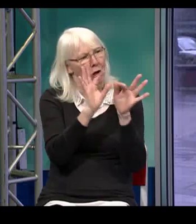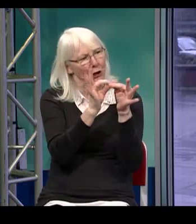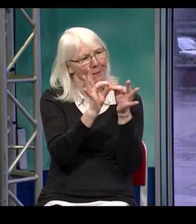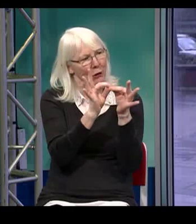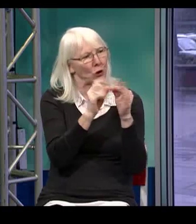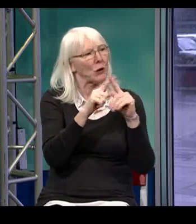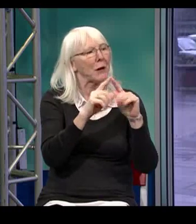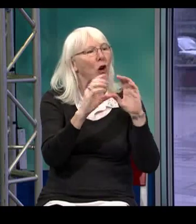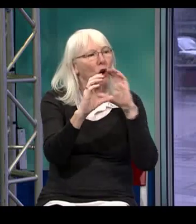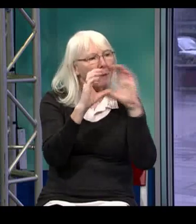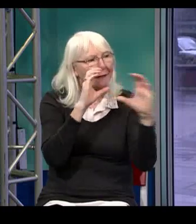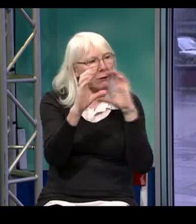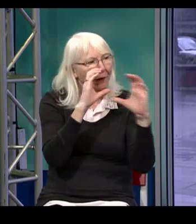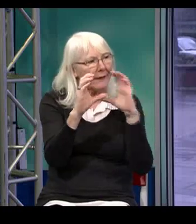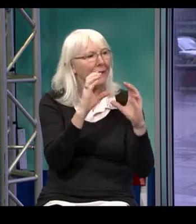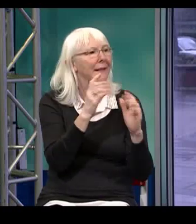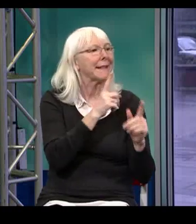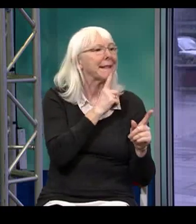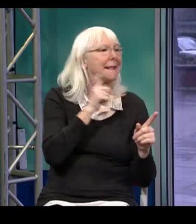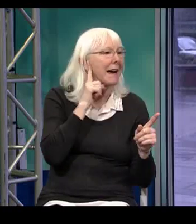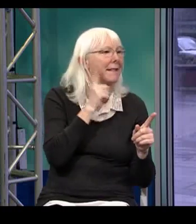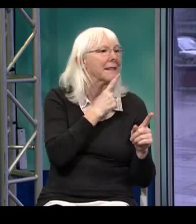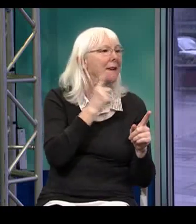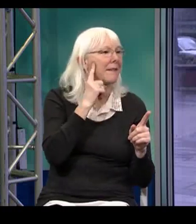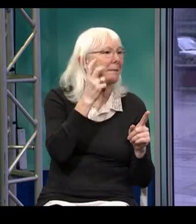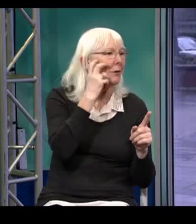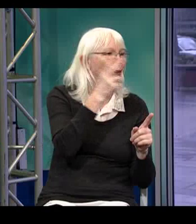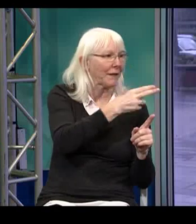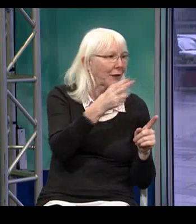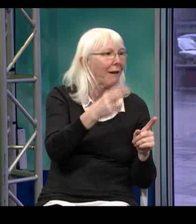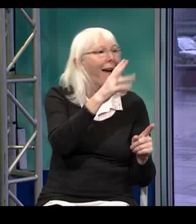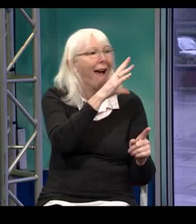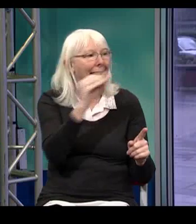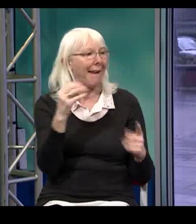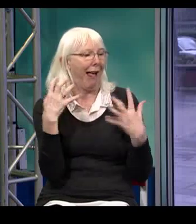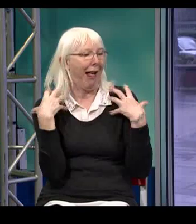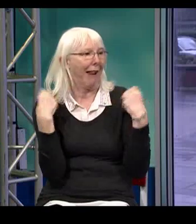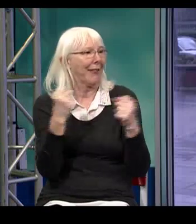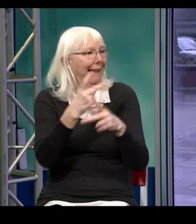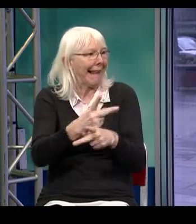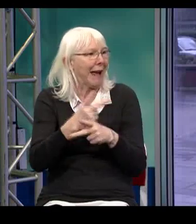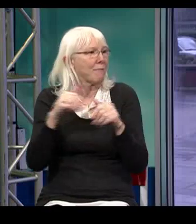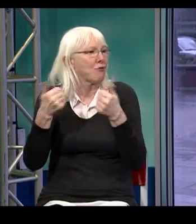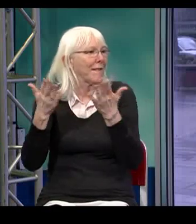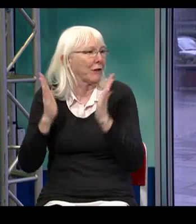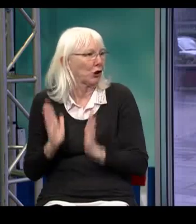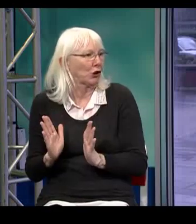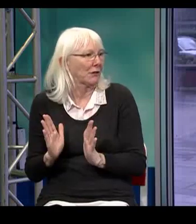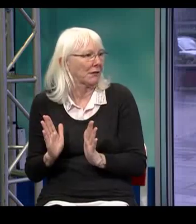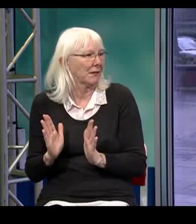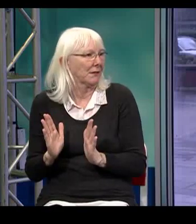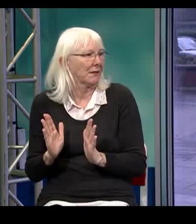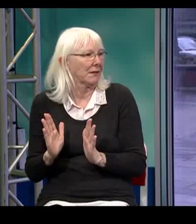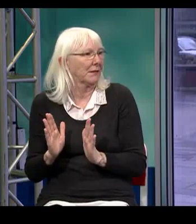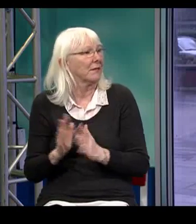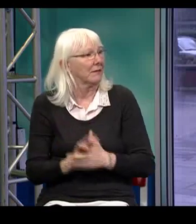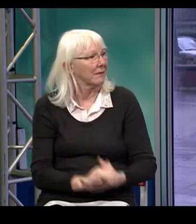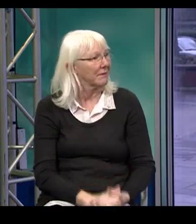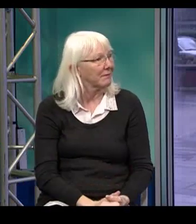it's for deaf people, deaf, blind, and hard of hearing. When they go visit their health care